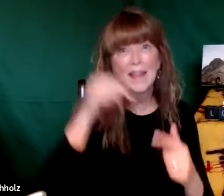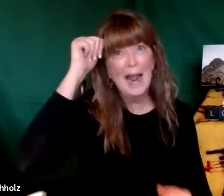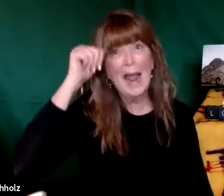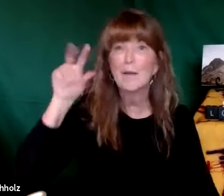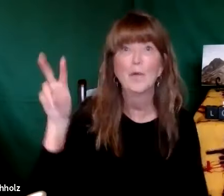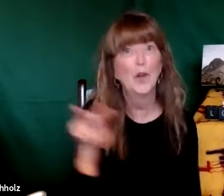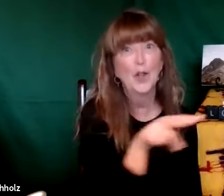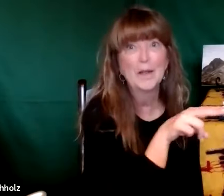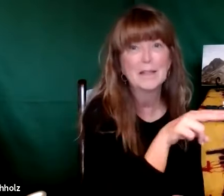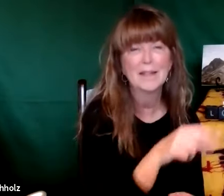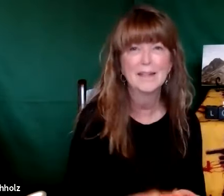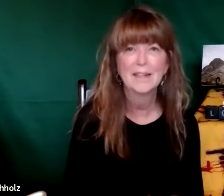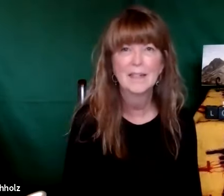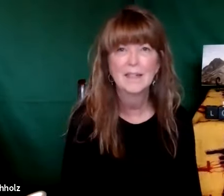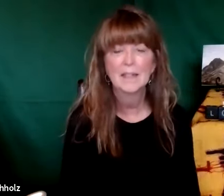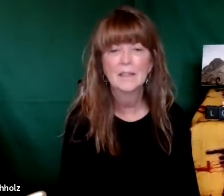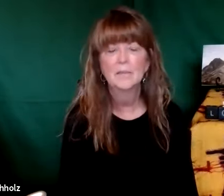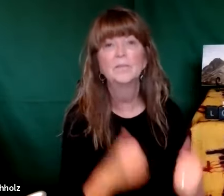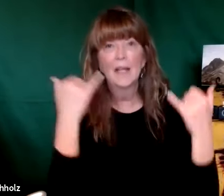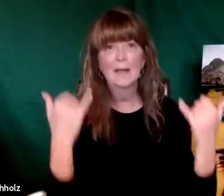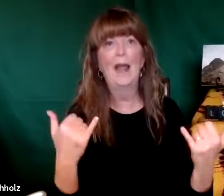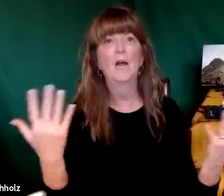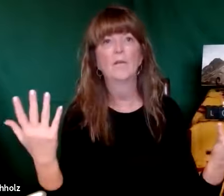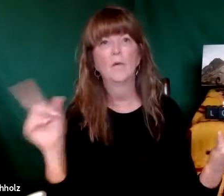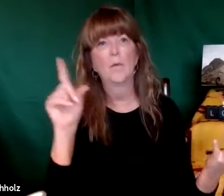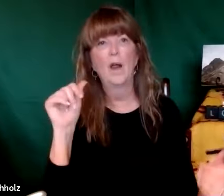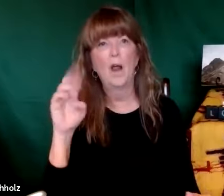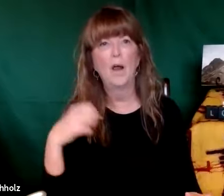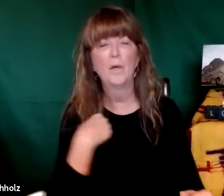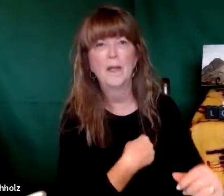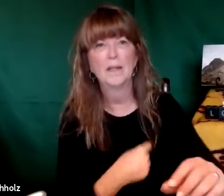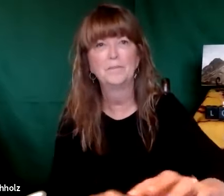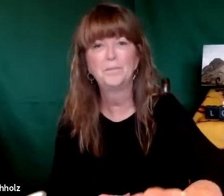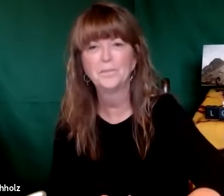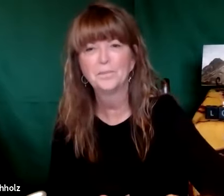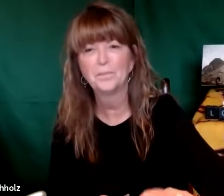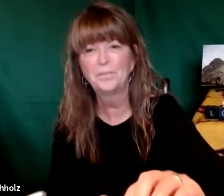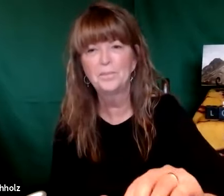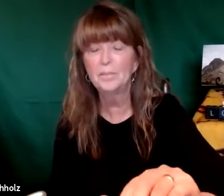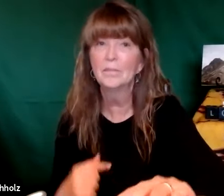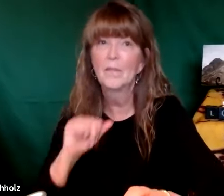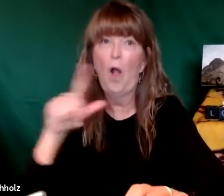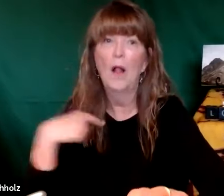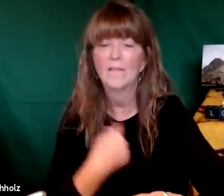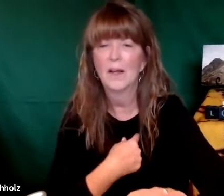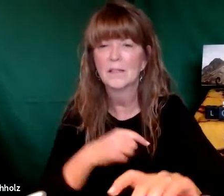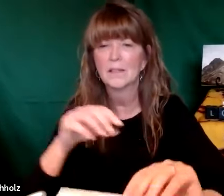attended and then adam looked so think where